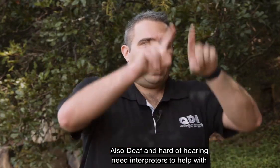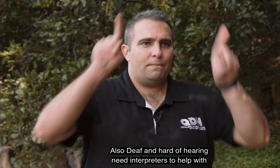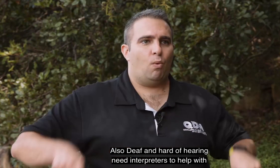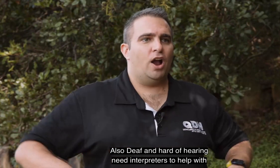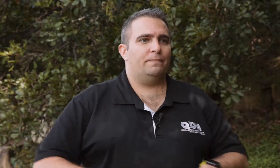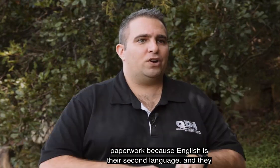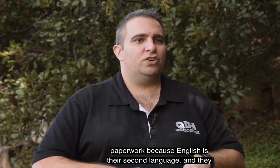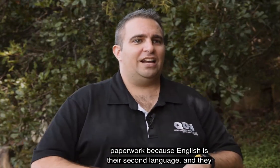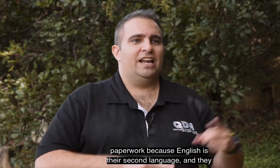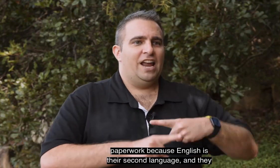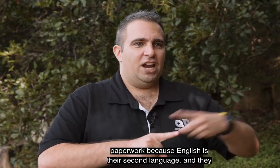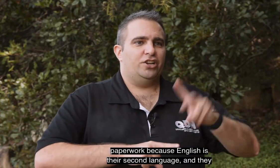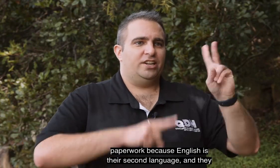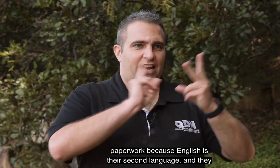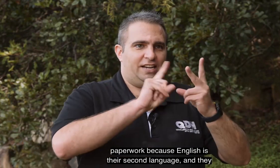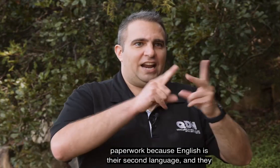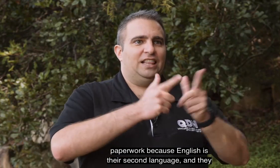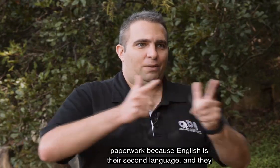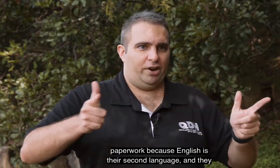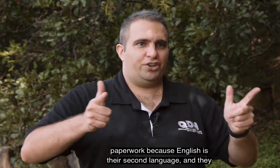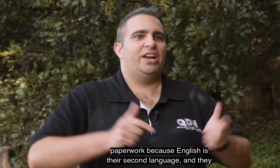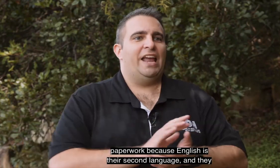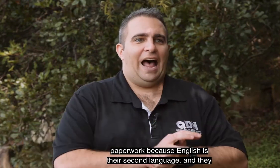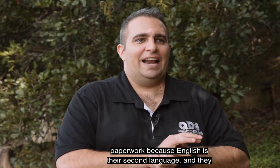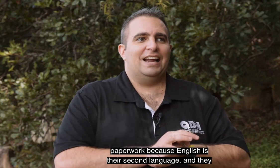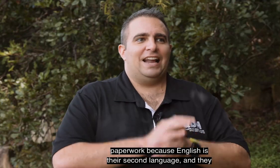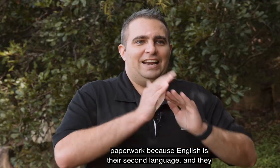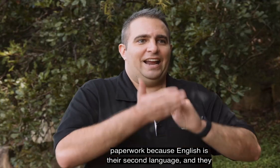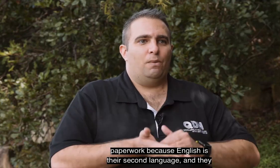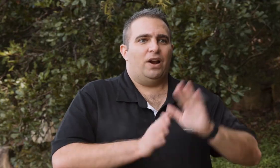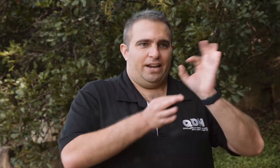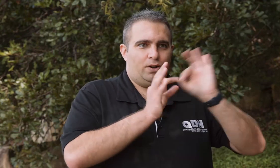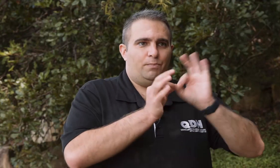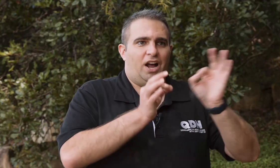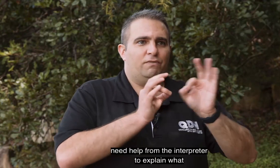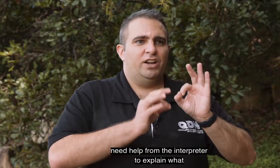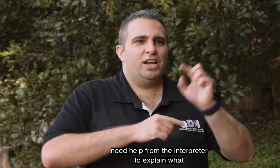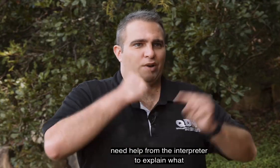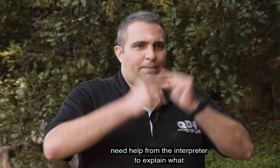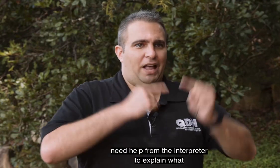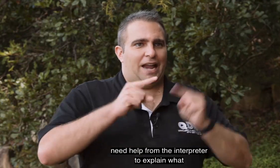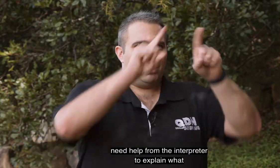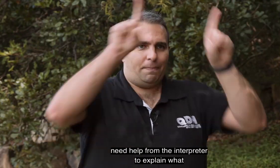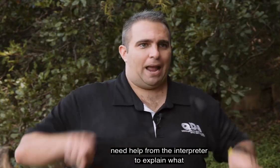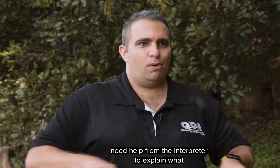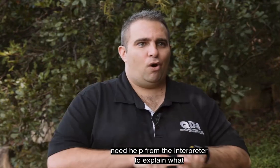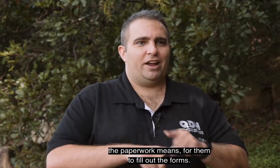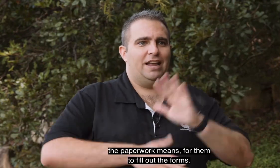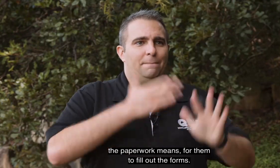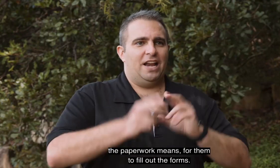paperwork because English is their second language and they need help by the interpreter to explain what the paperwork means